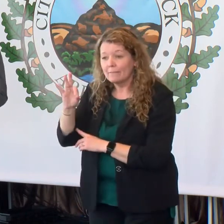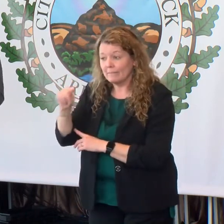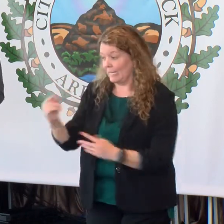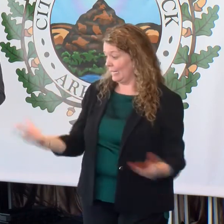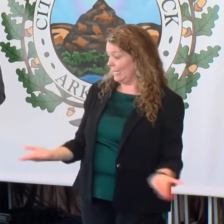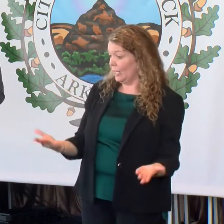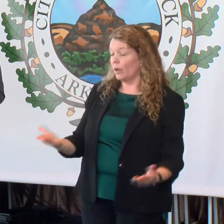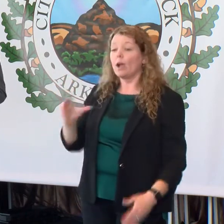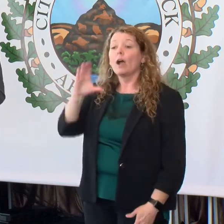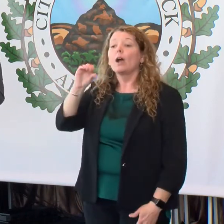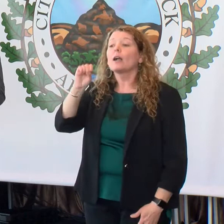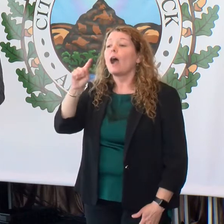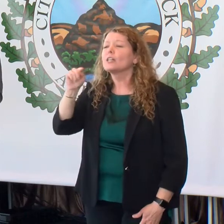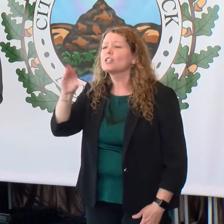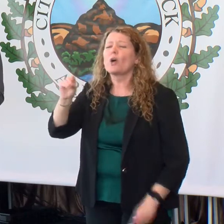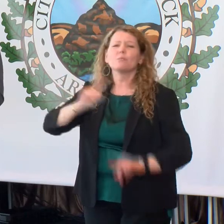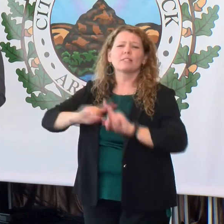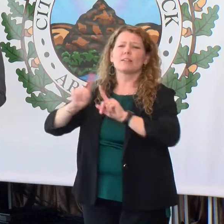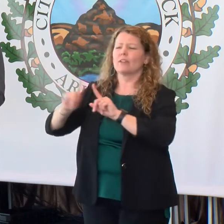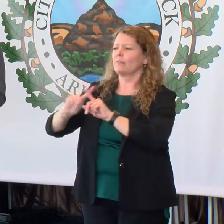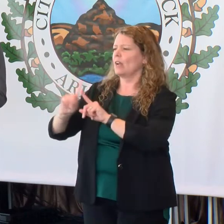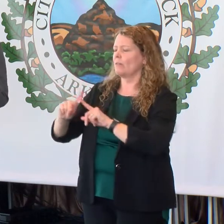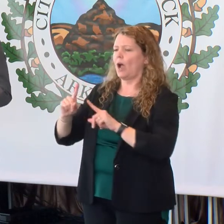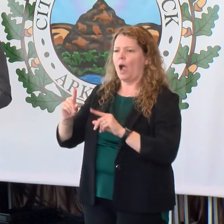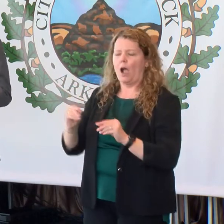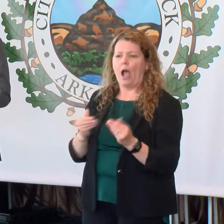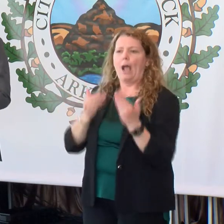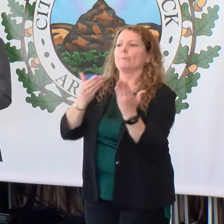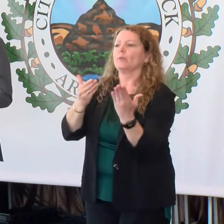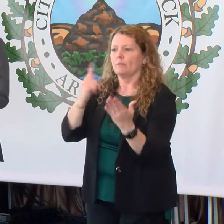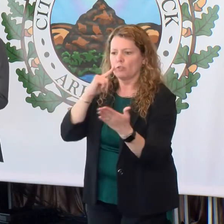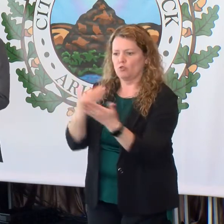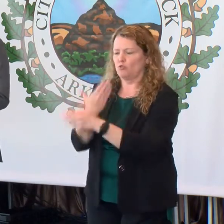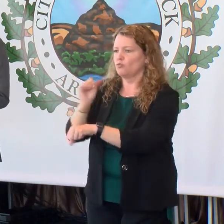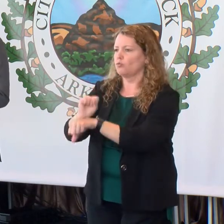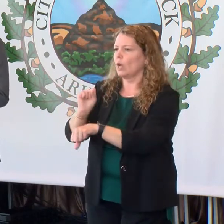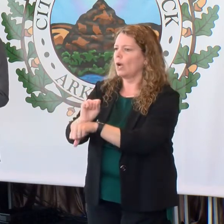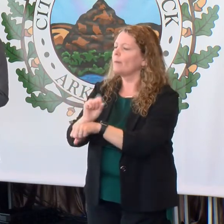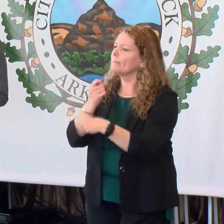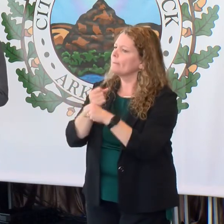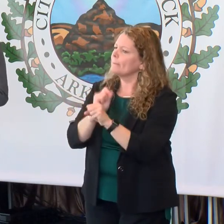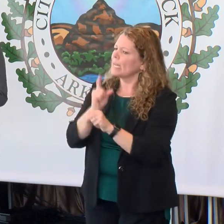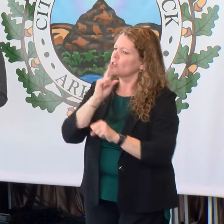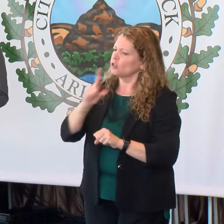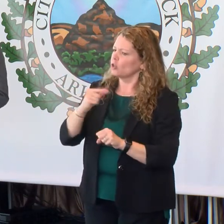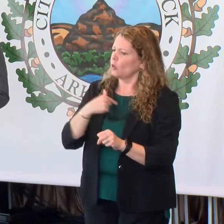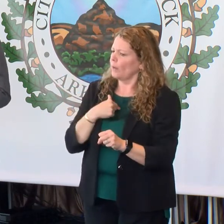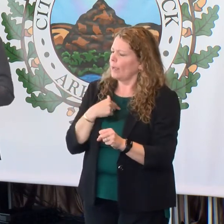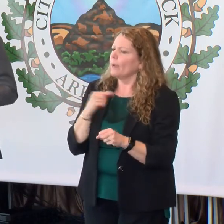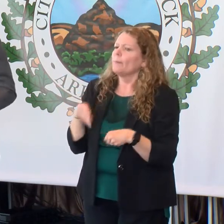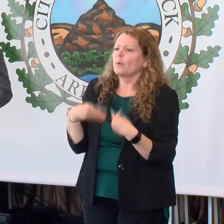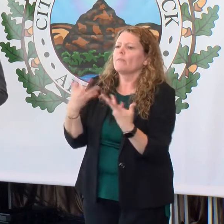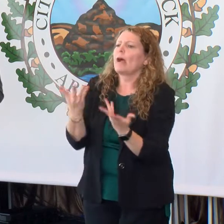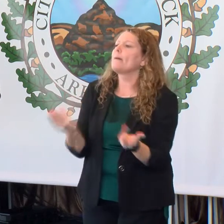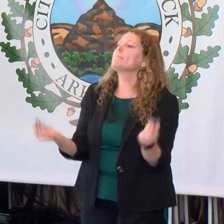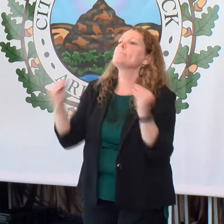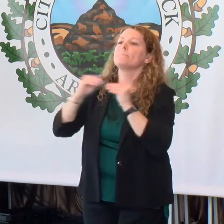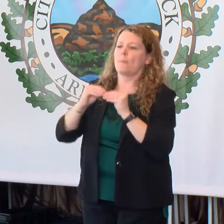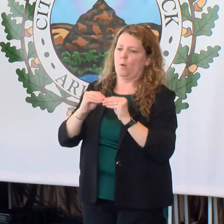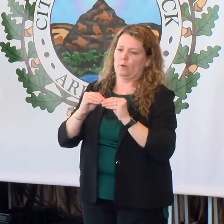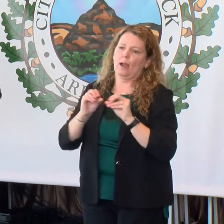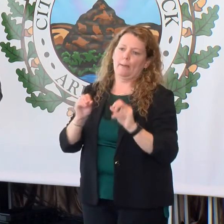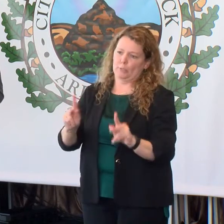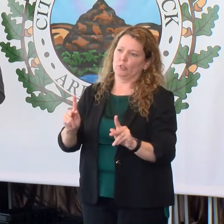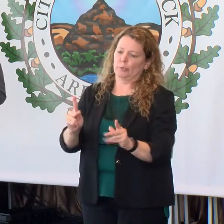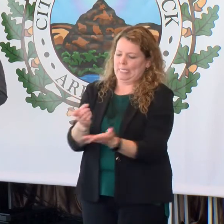Costco, what have you, all of those new jobs that we're bringing, we've got to continue to feed the opportunity for more opportunities,